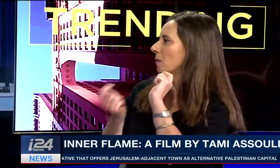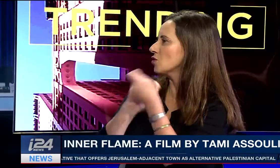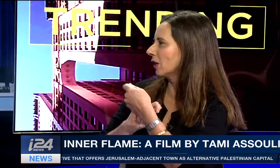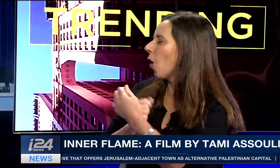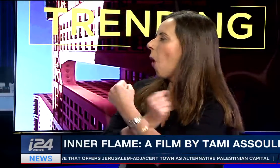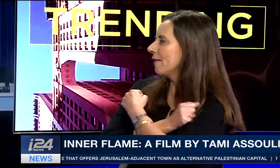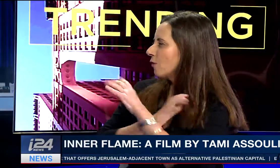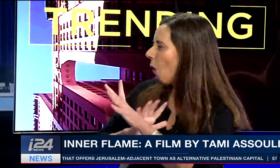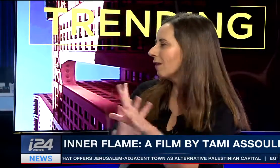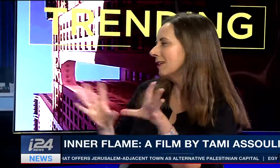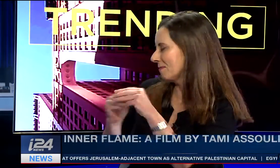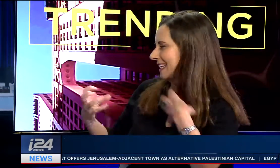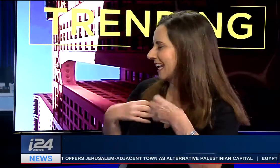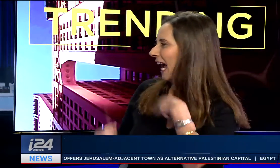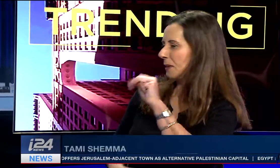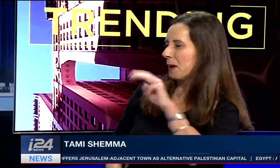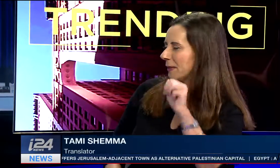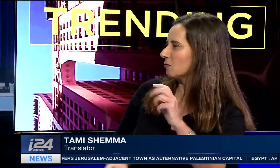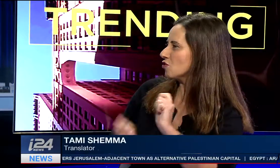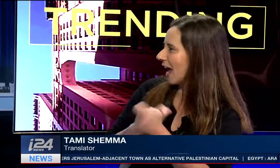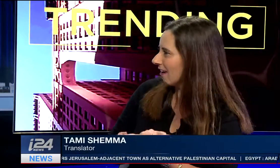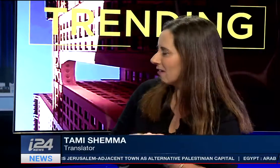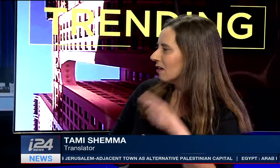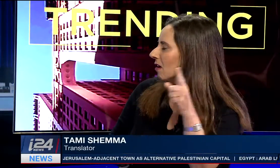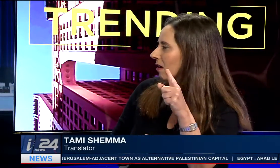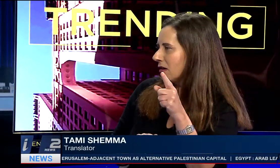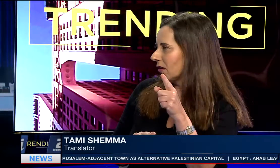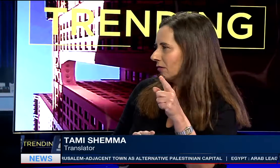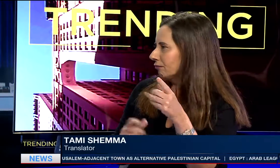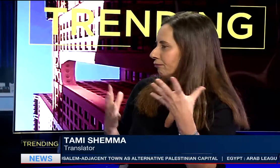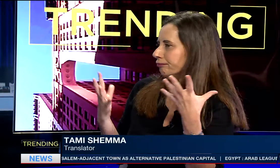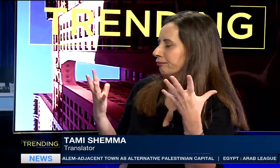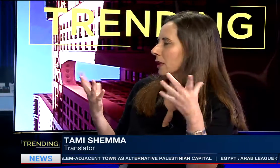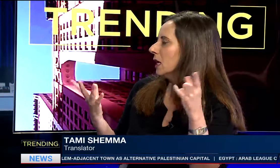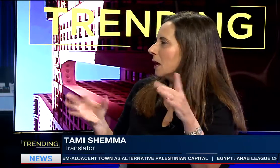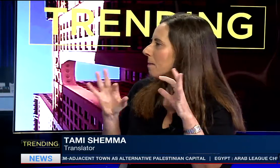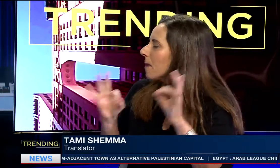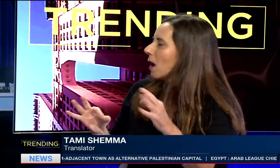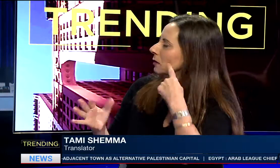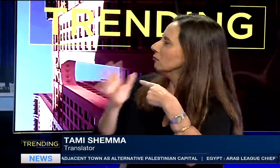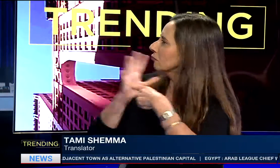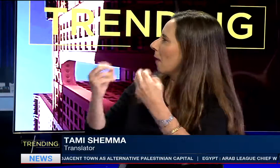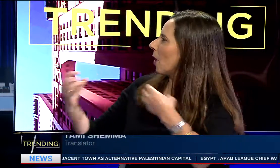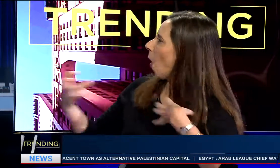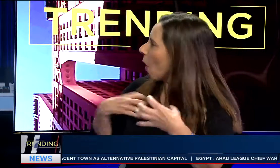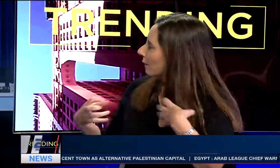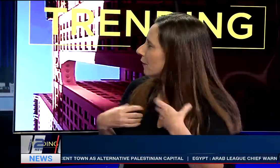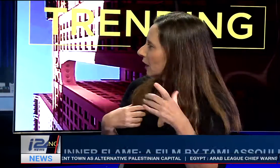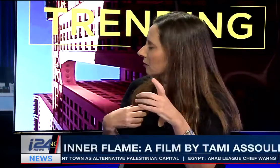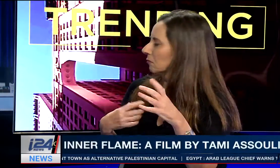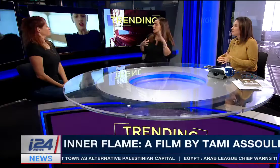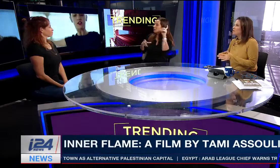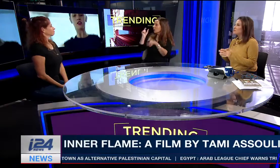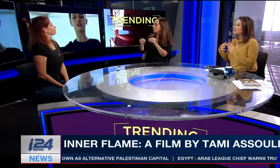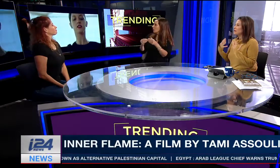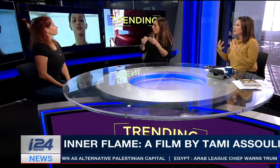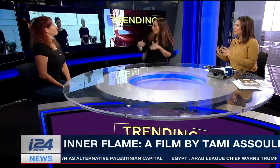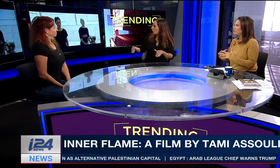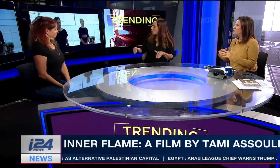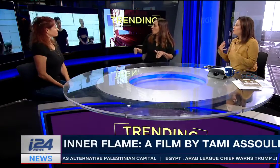again, said, Marlee Matlin was here. She's a big advocate for, you know, casting in Hollywood with real disabled actors. Do